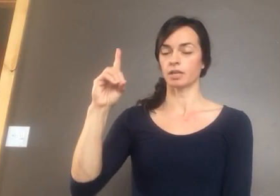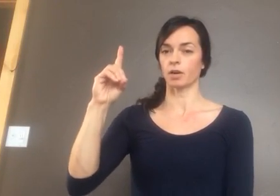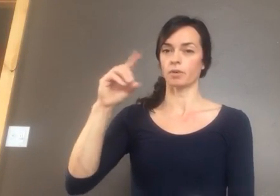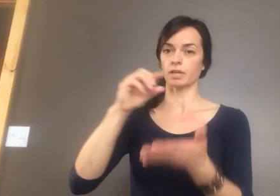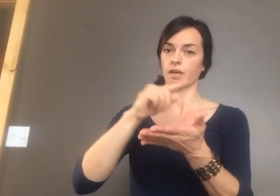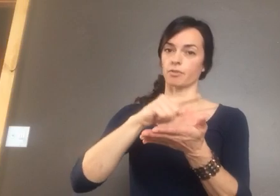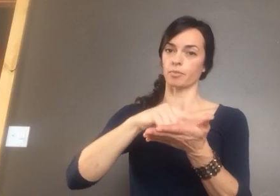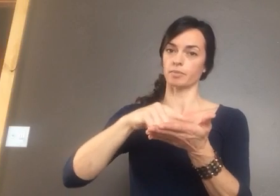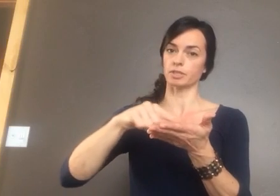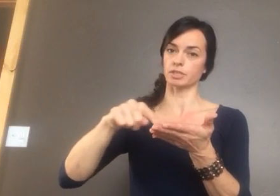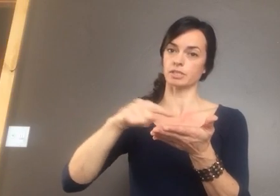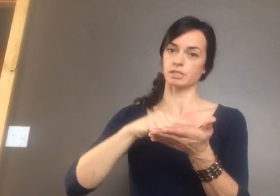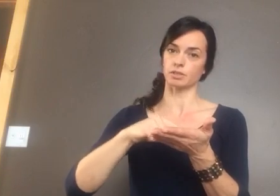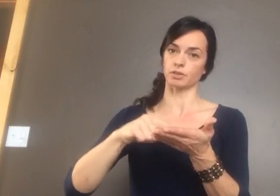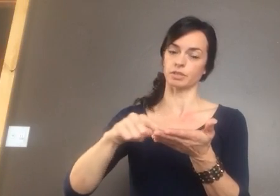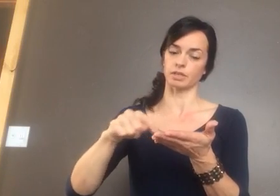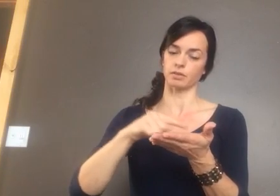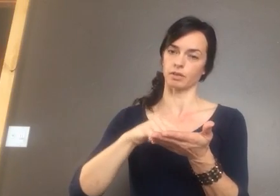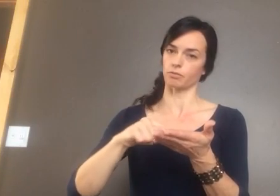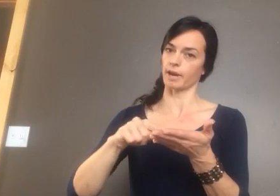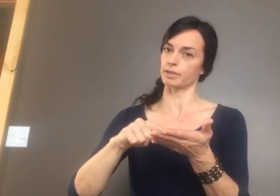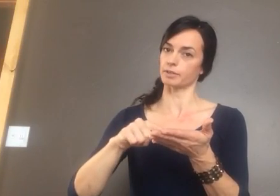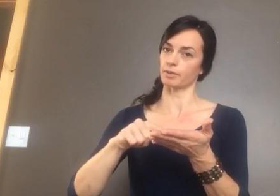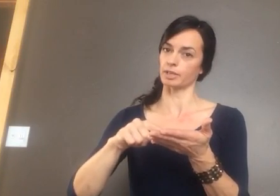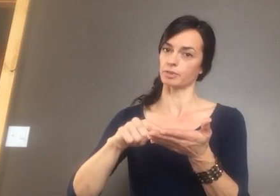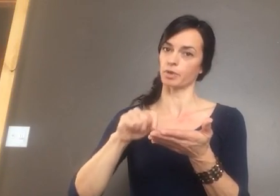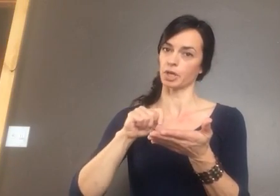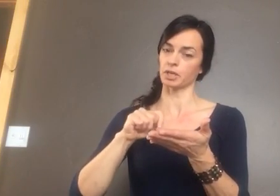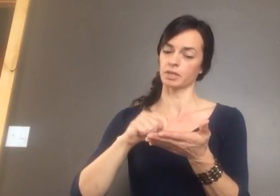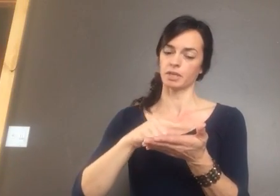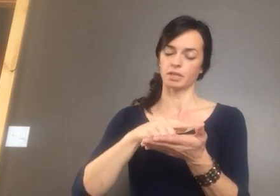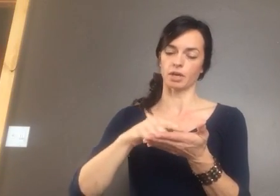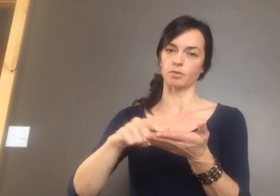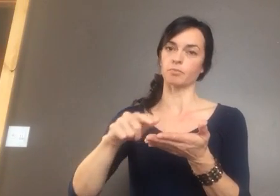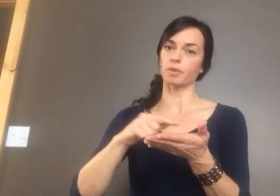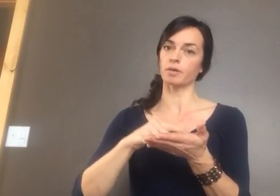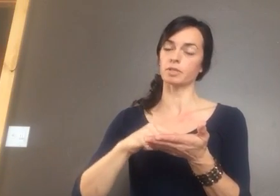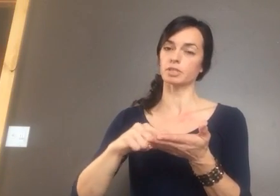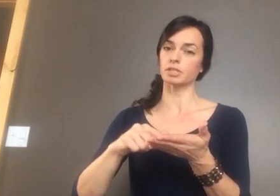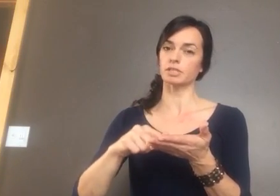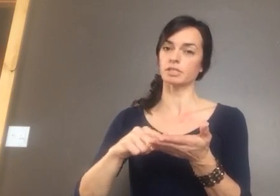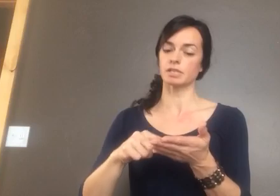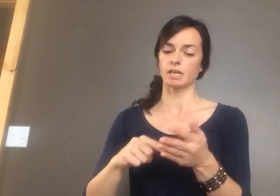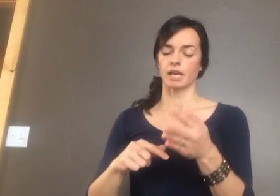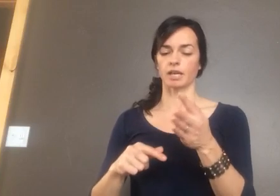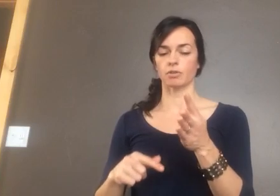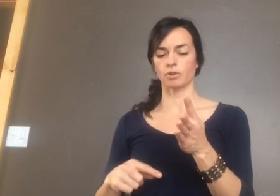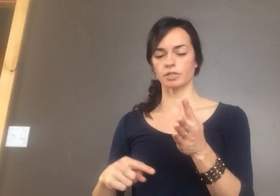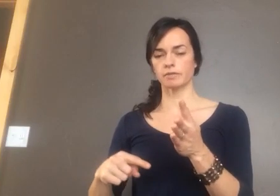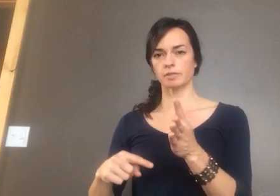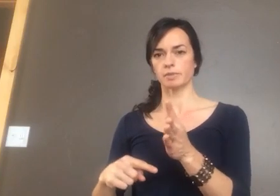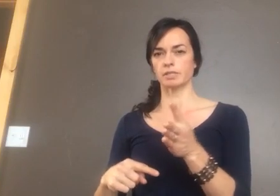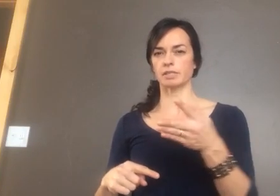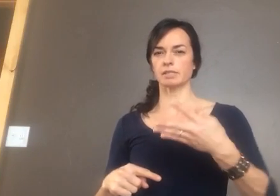Darwin. for publishes, you're going to kind of write in your book. Darwin publishes. And The Origin of Species,